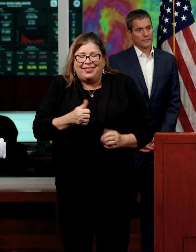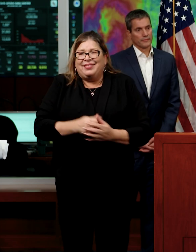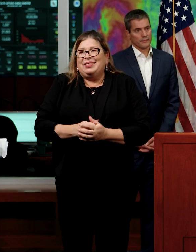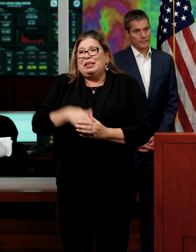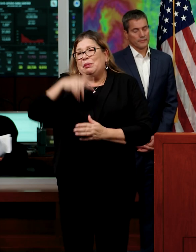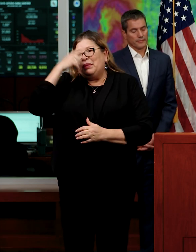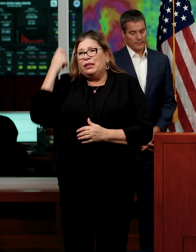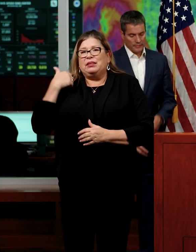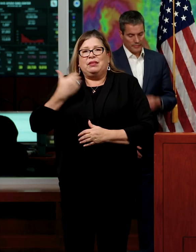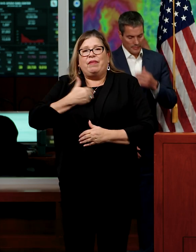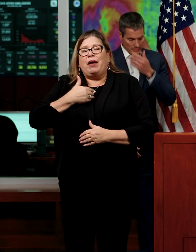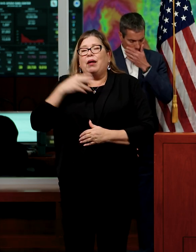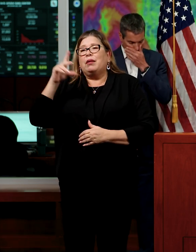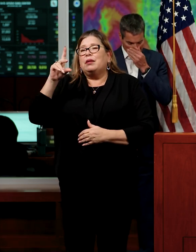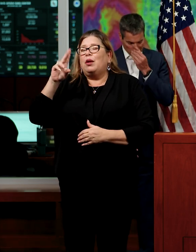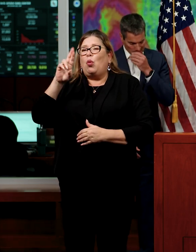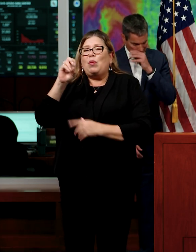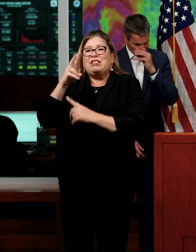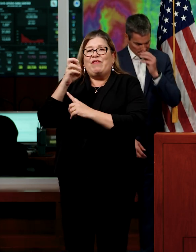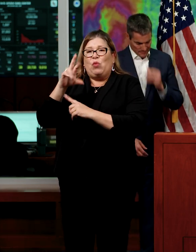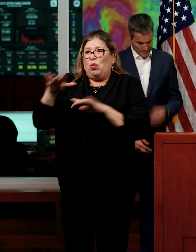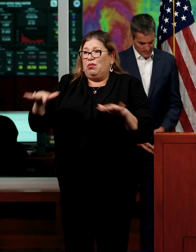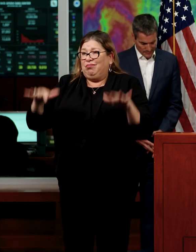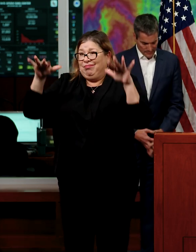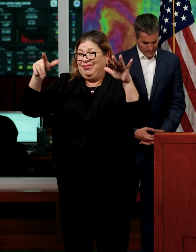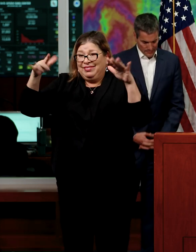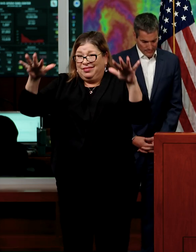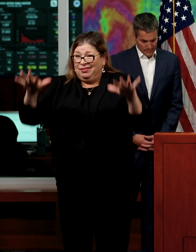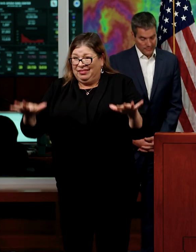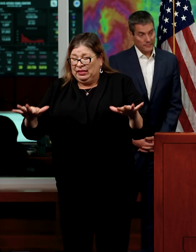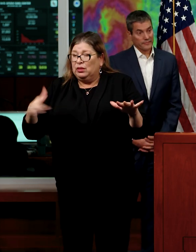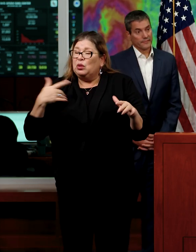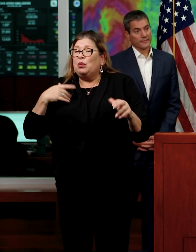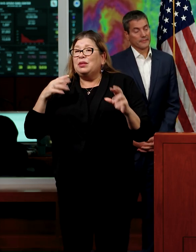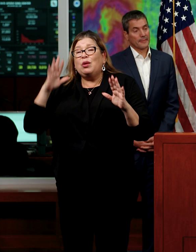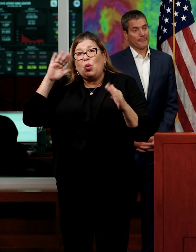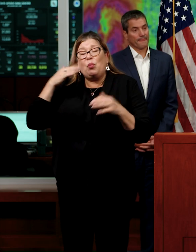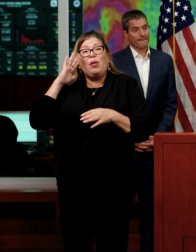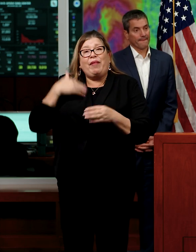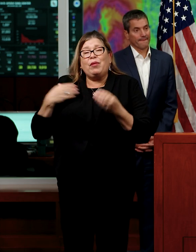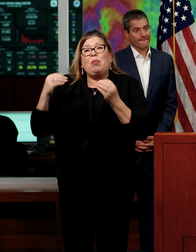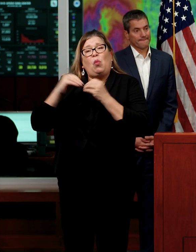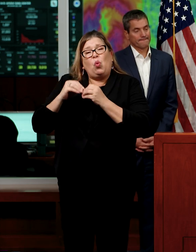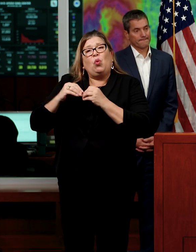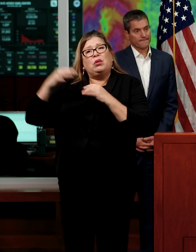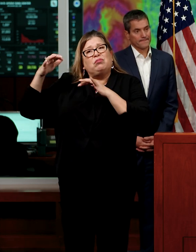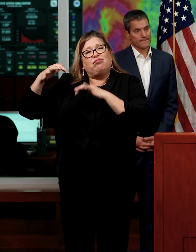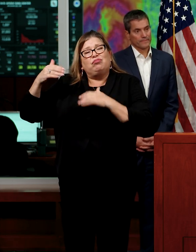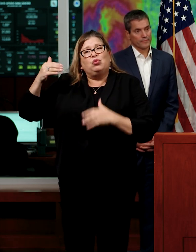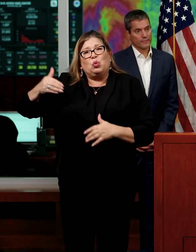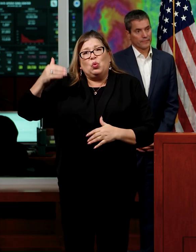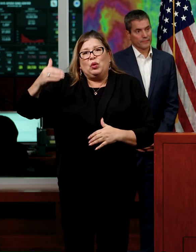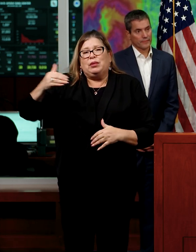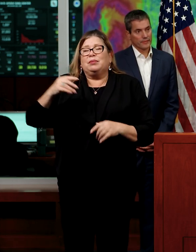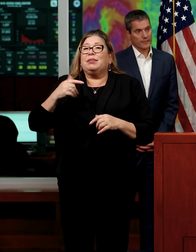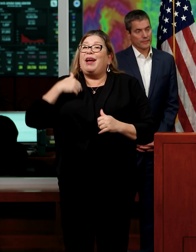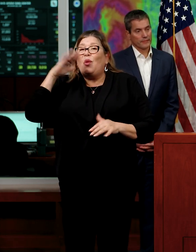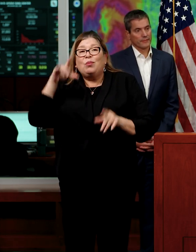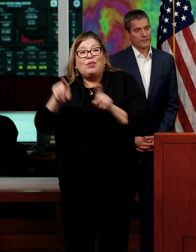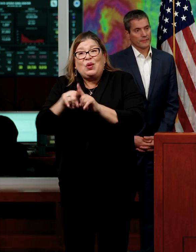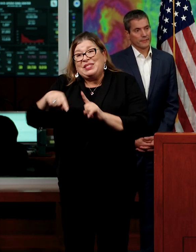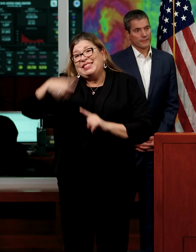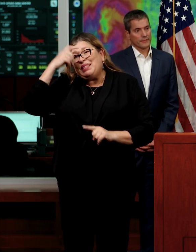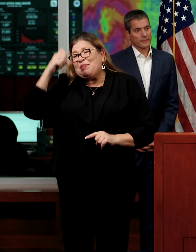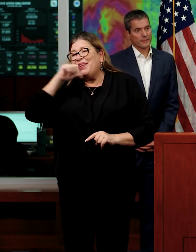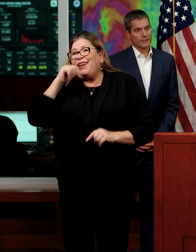of our reservoir levels. We do hope that we'll get a series of additional storms. I would also hope that it's not too warm this summer.